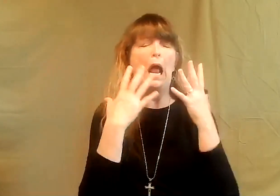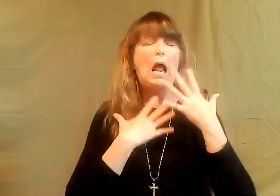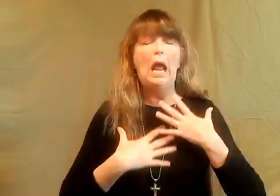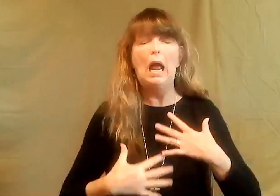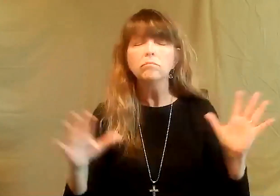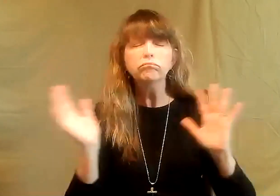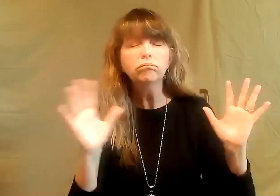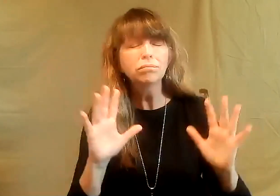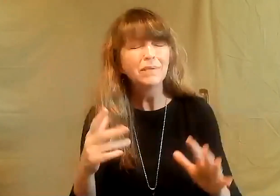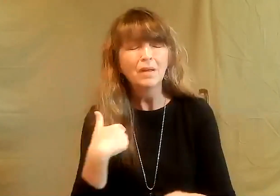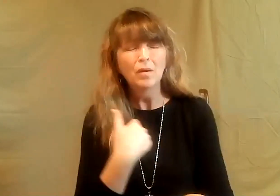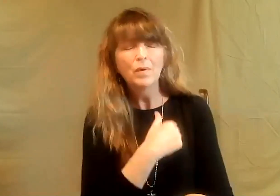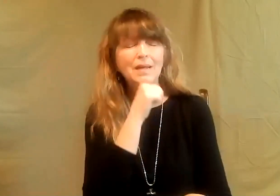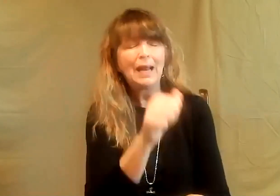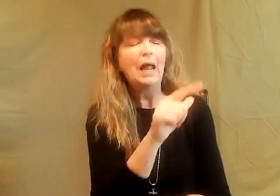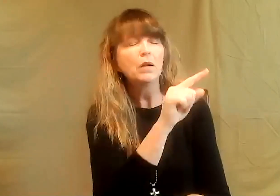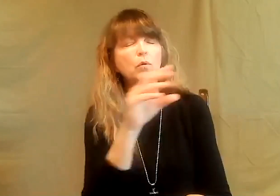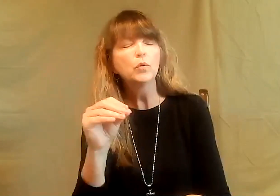We are not too health compromised.